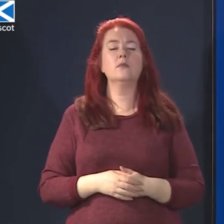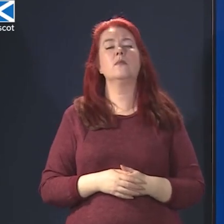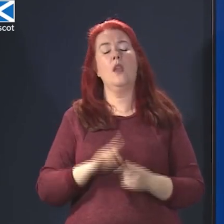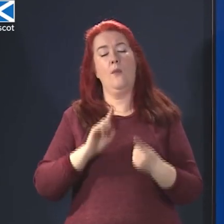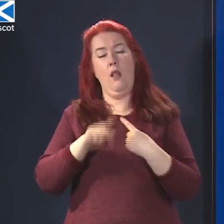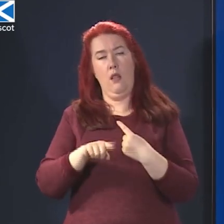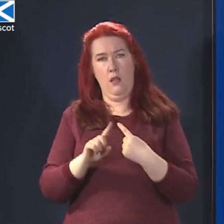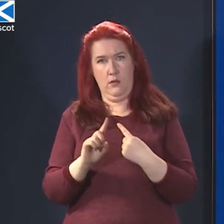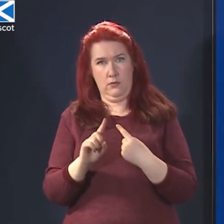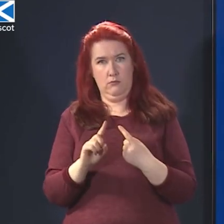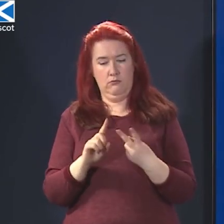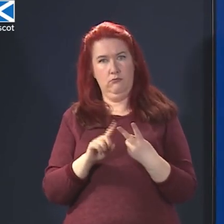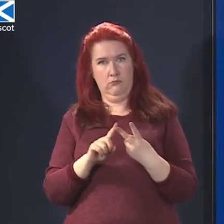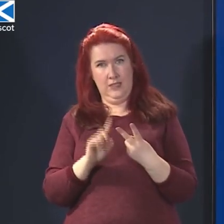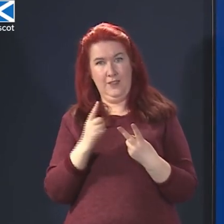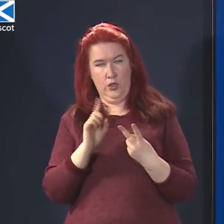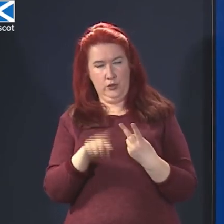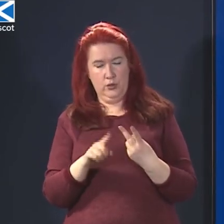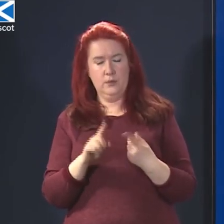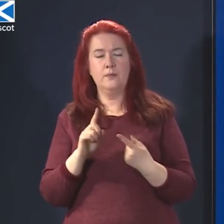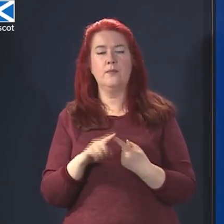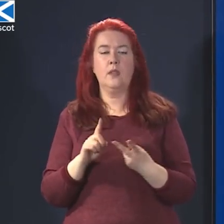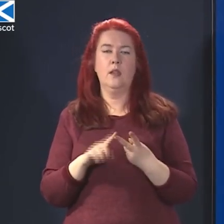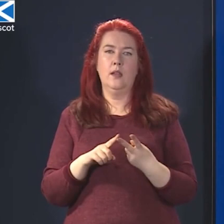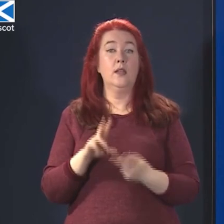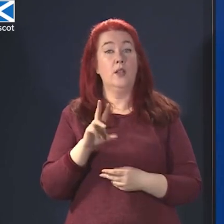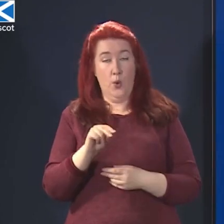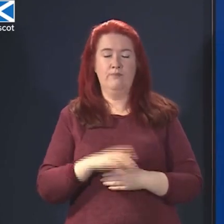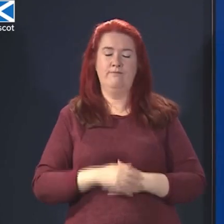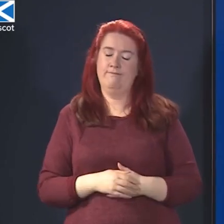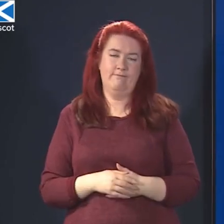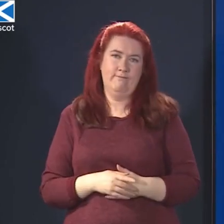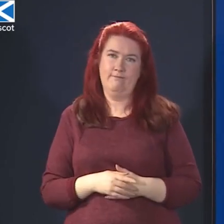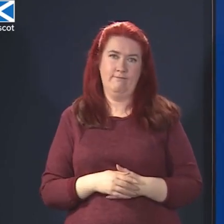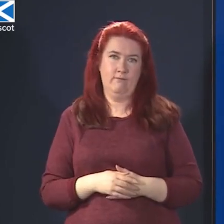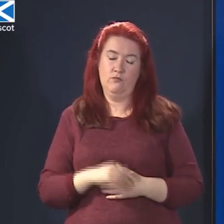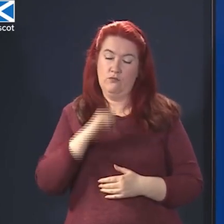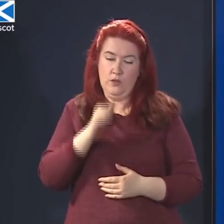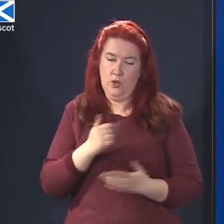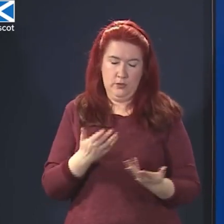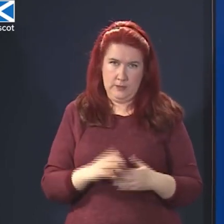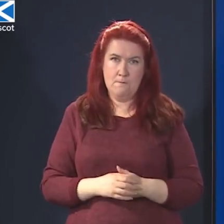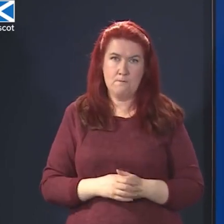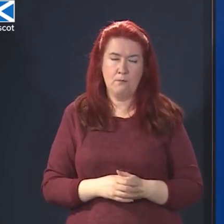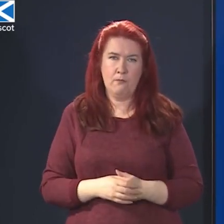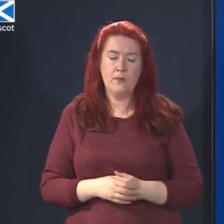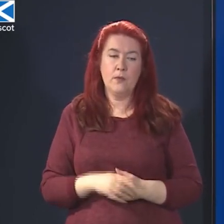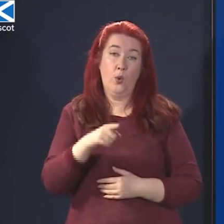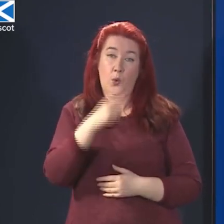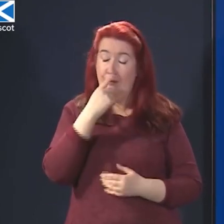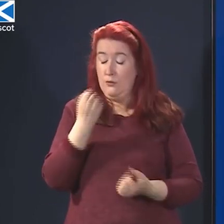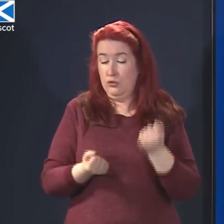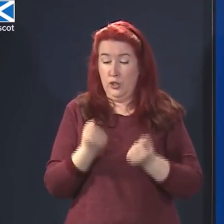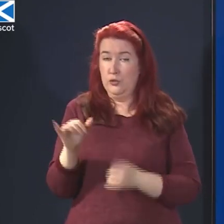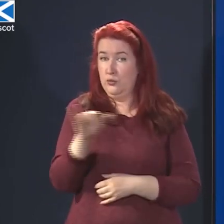and then I'll come on to the former Chancellor. No, you haven't. mean, you can judge this in whichever way you want.